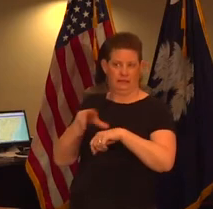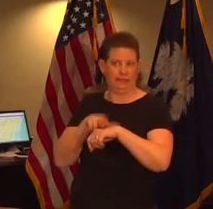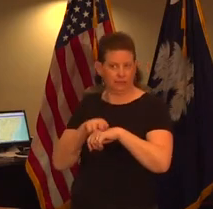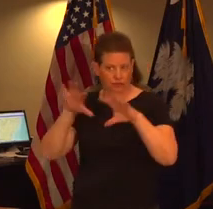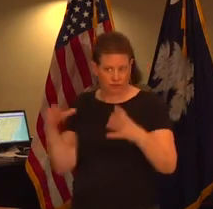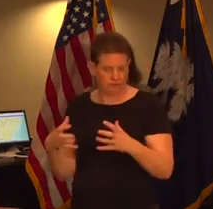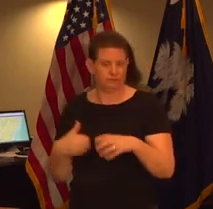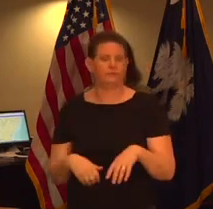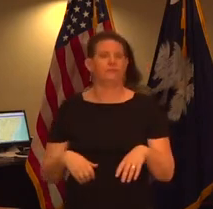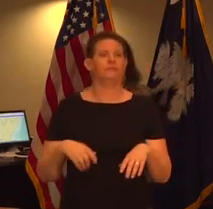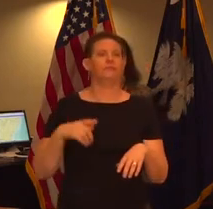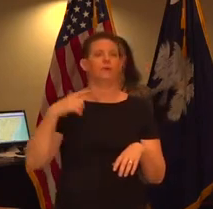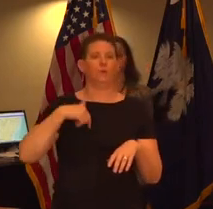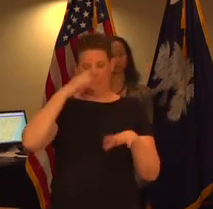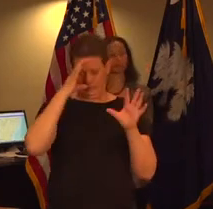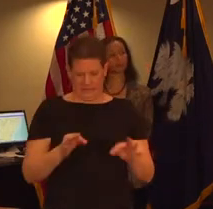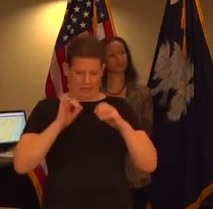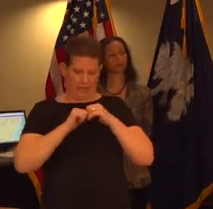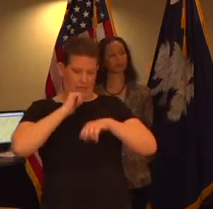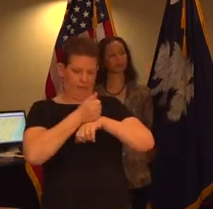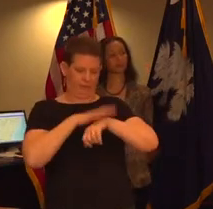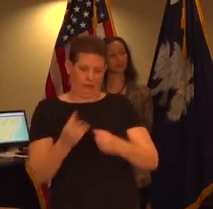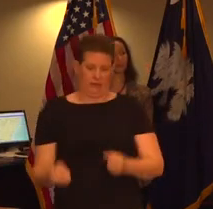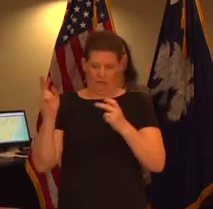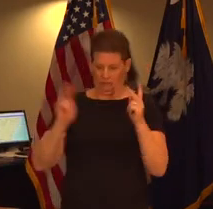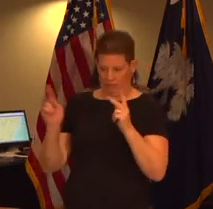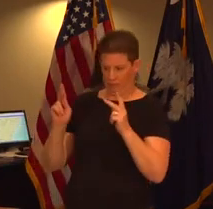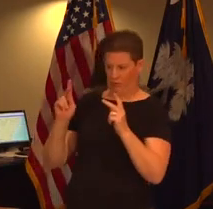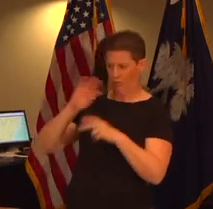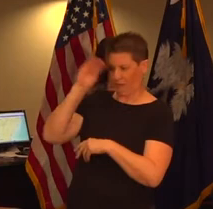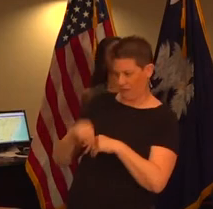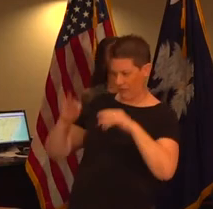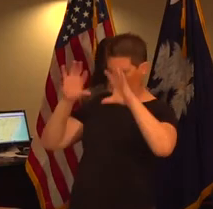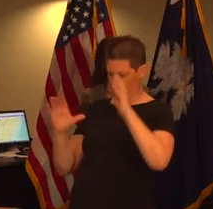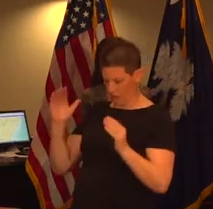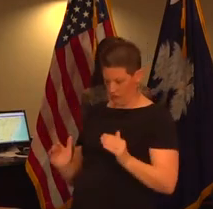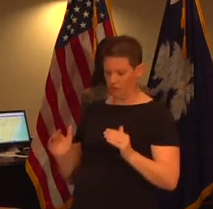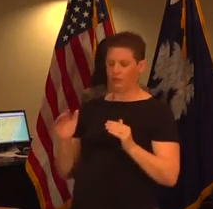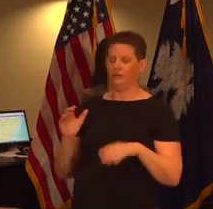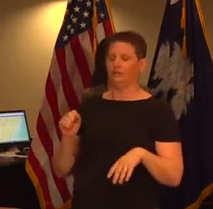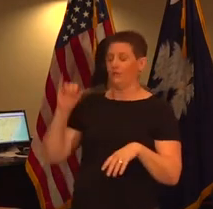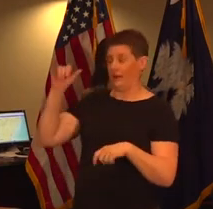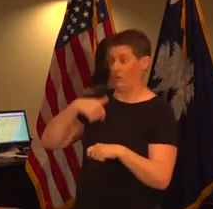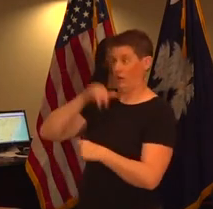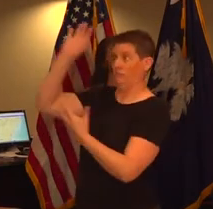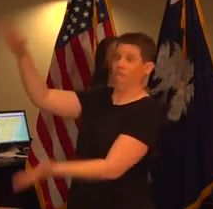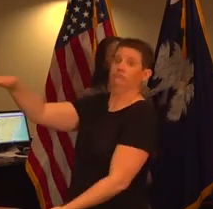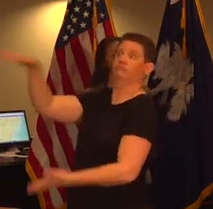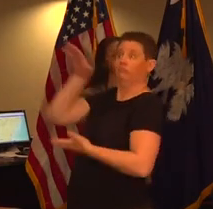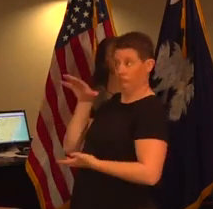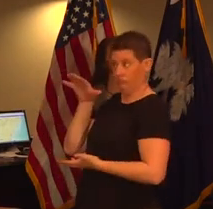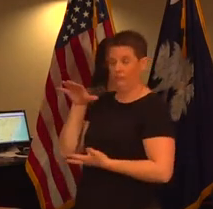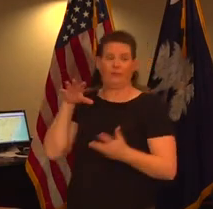based on a population ratio so the supplies that we received from the national stockpile was